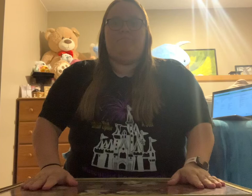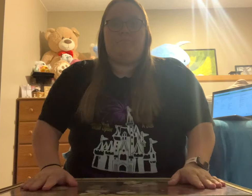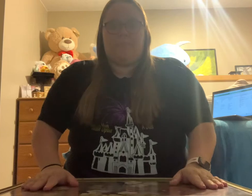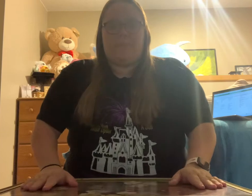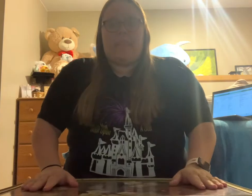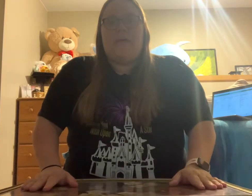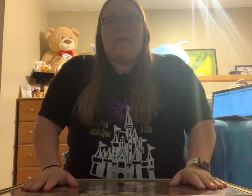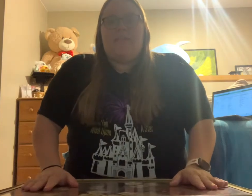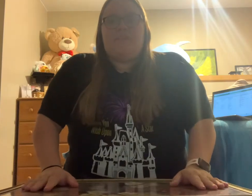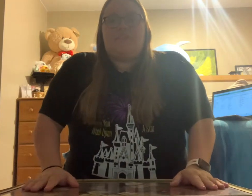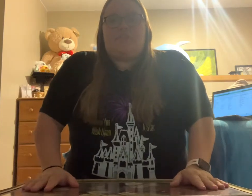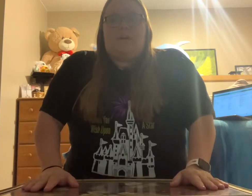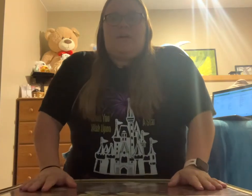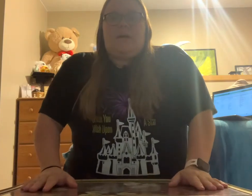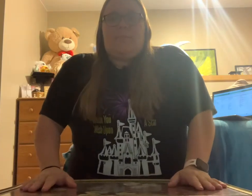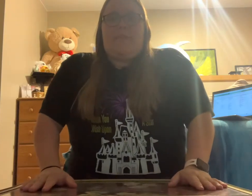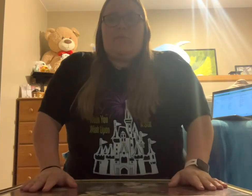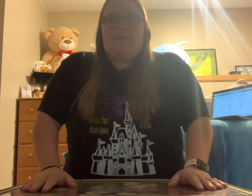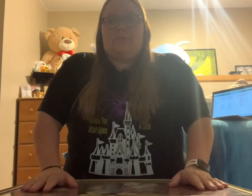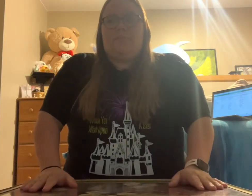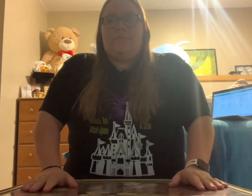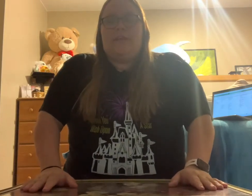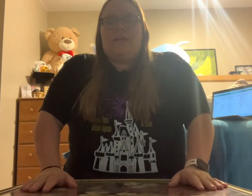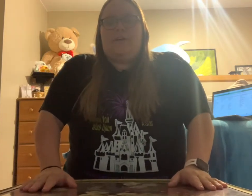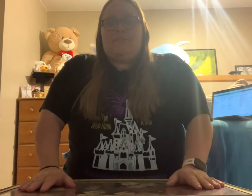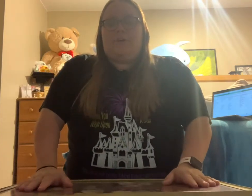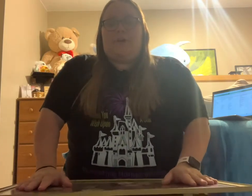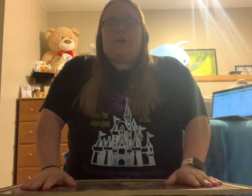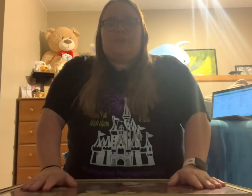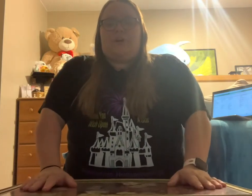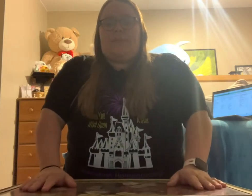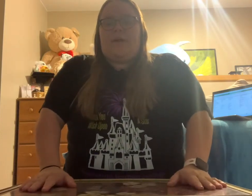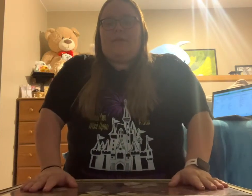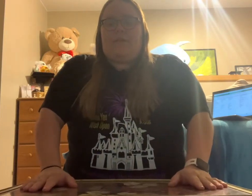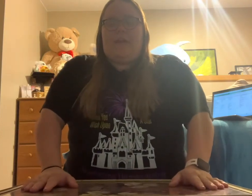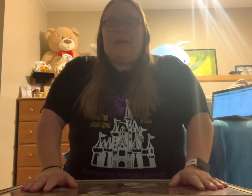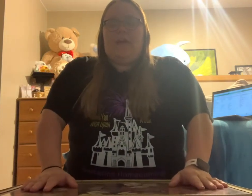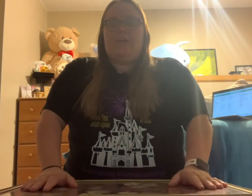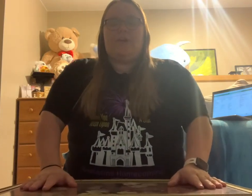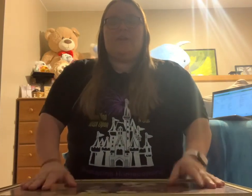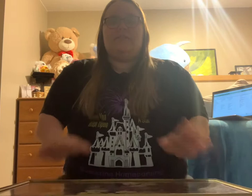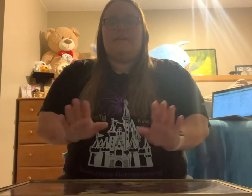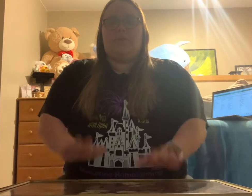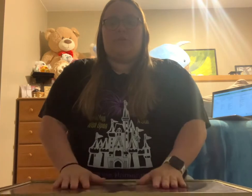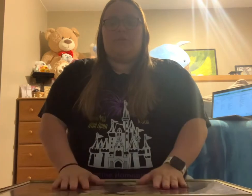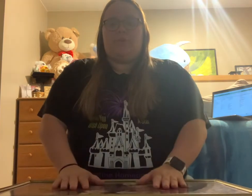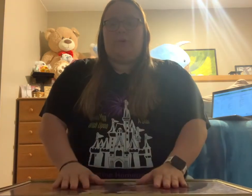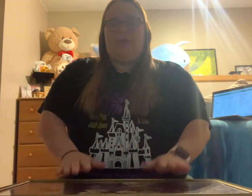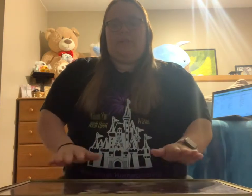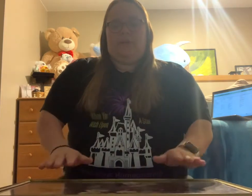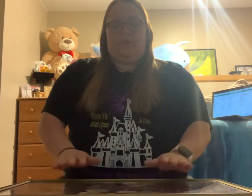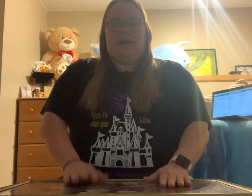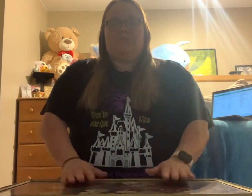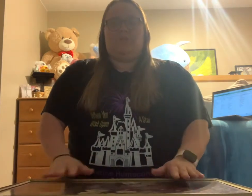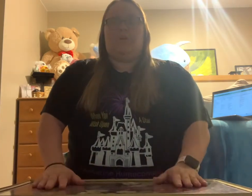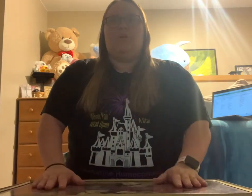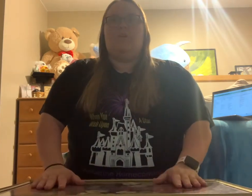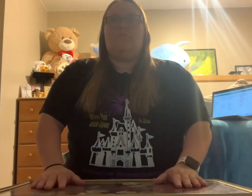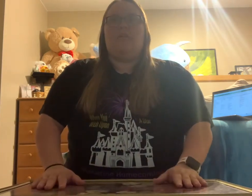This here is called Up on the Whistle. So you're gonna start by calling ready. You're gonna say the words when you hit the ground. So, ready,